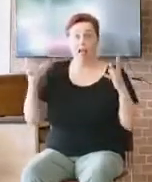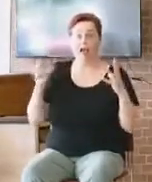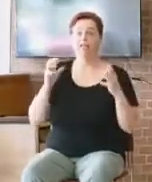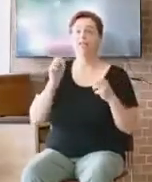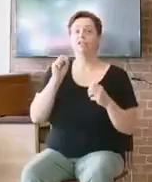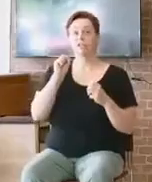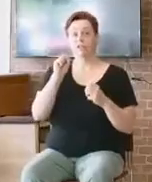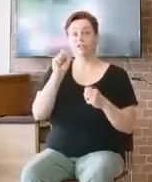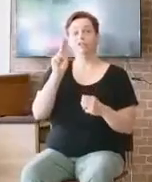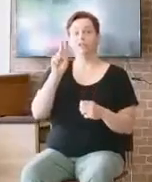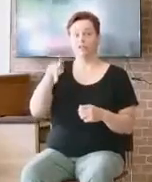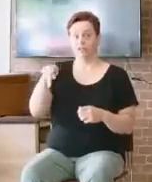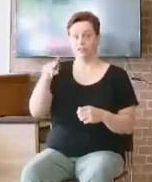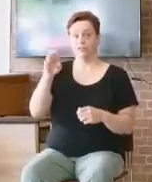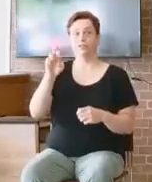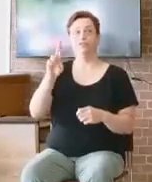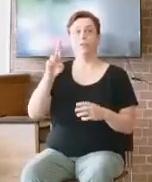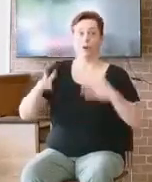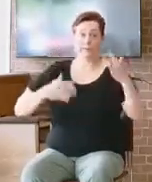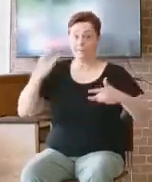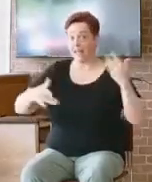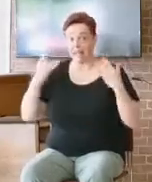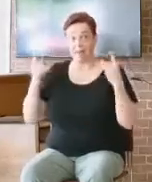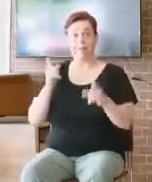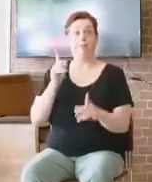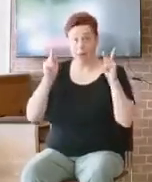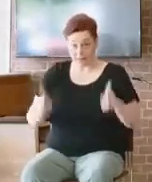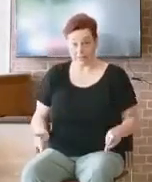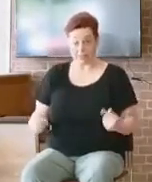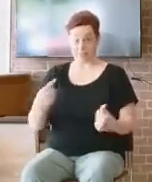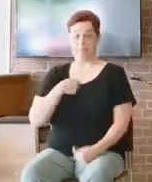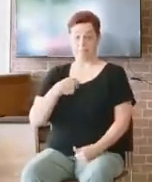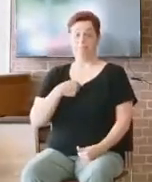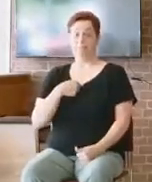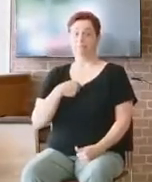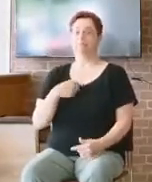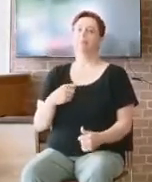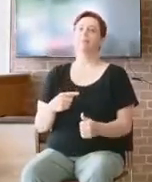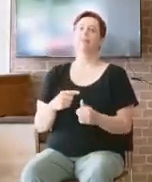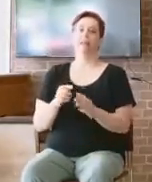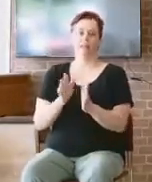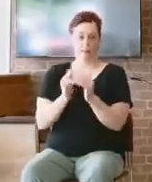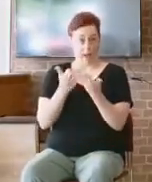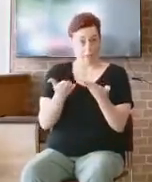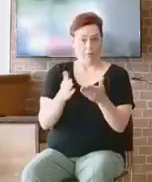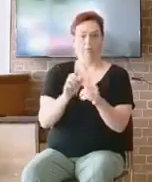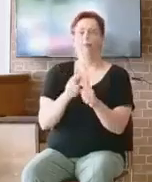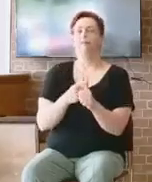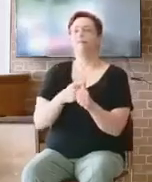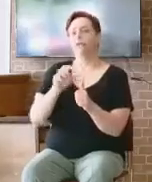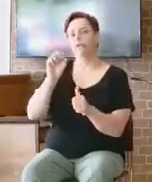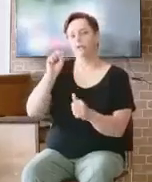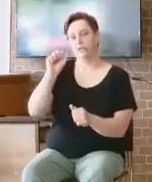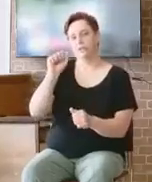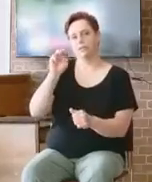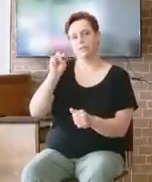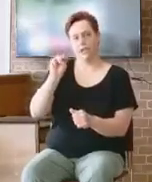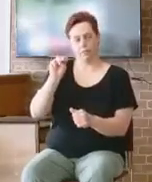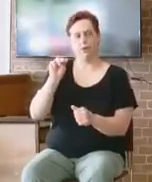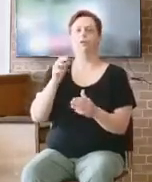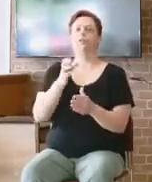what? I'm a super excited person. All right. First Samuel chapter eight, starting in verse one.